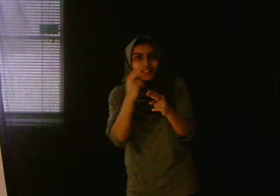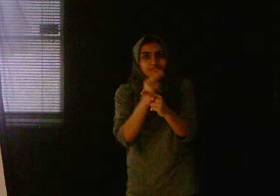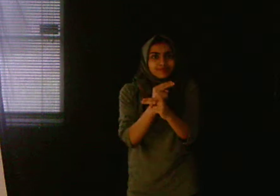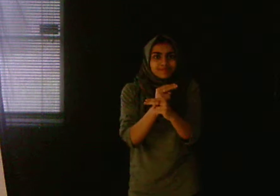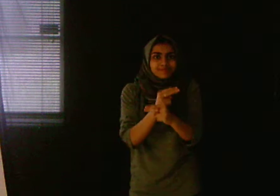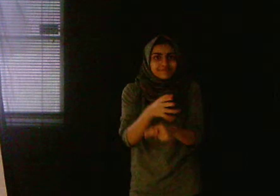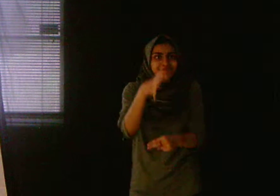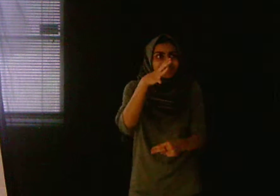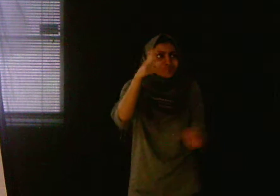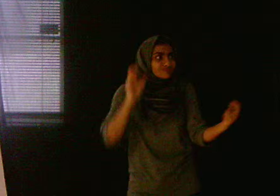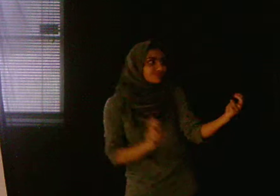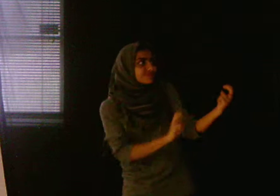he's going to say something.